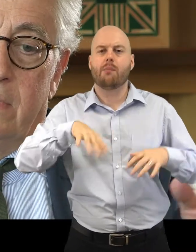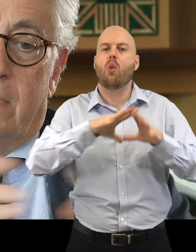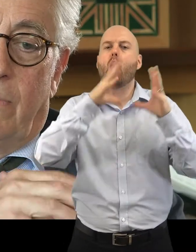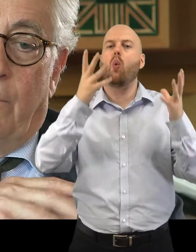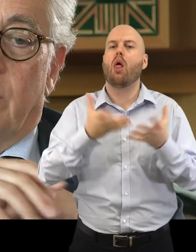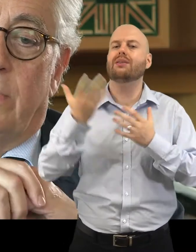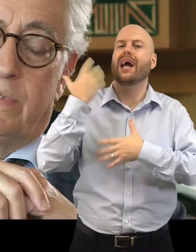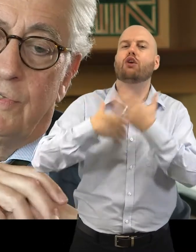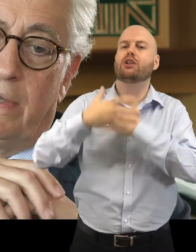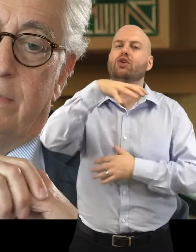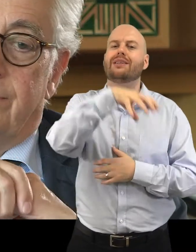World Heritage Site of